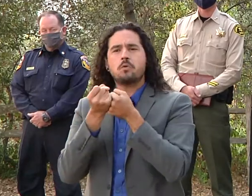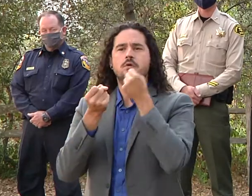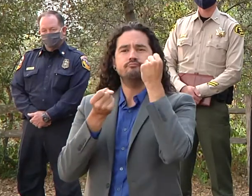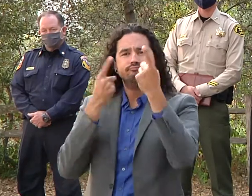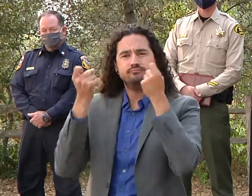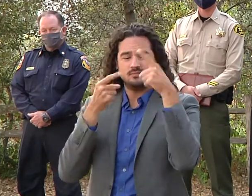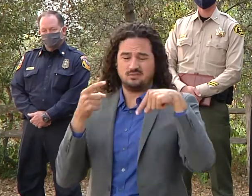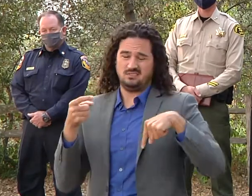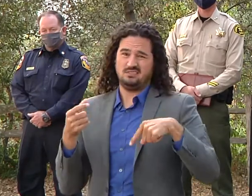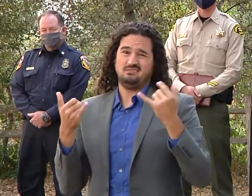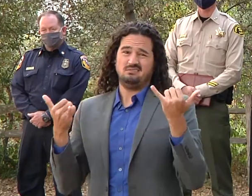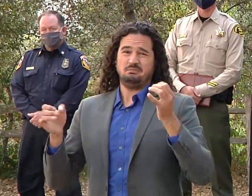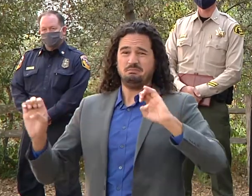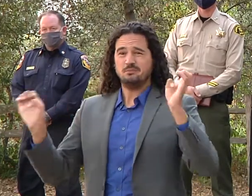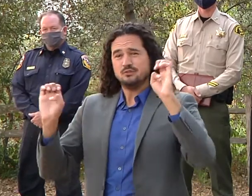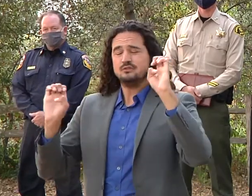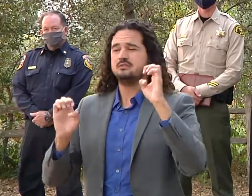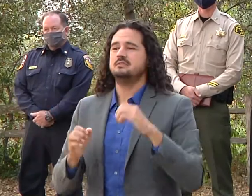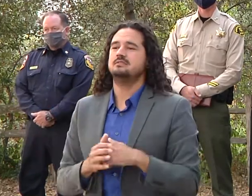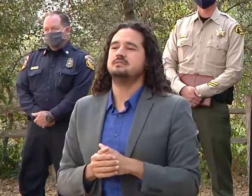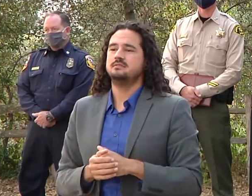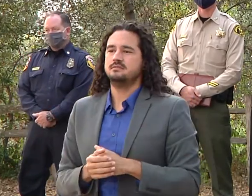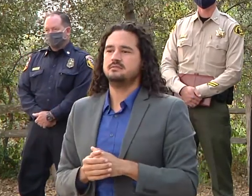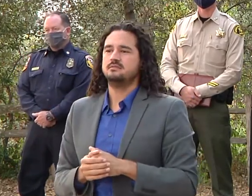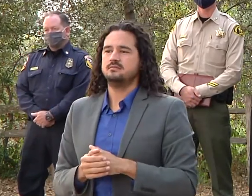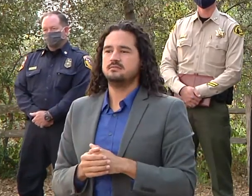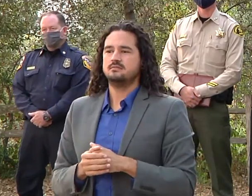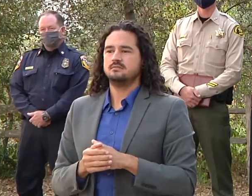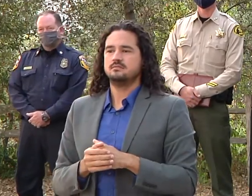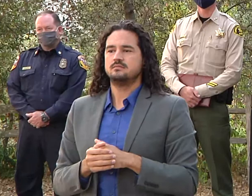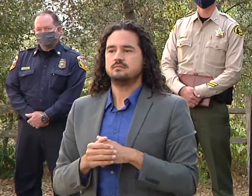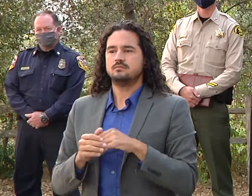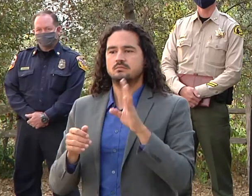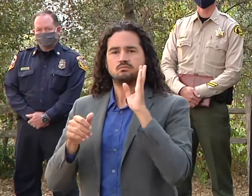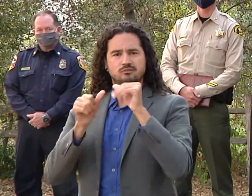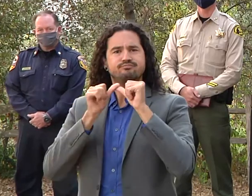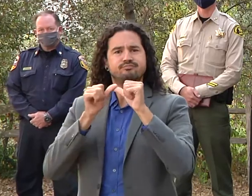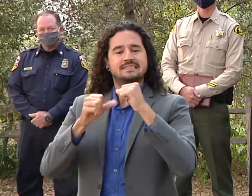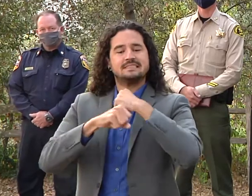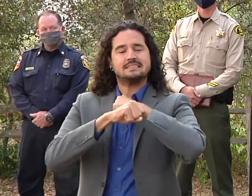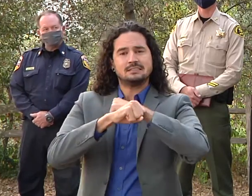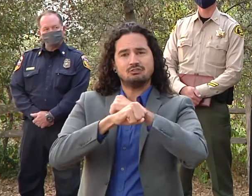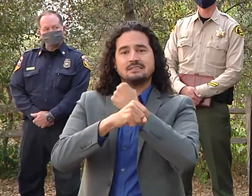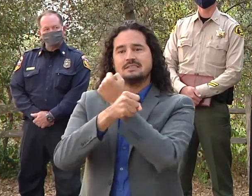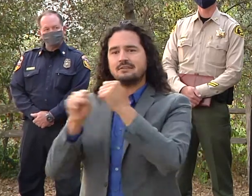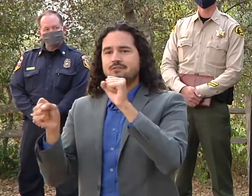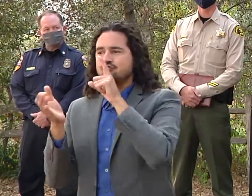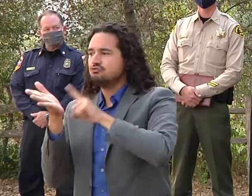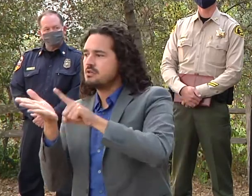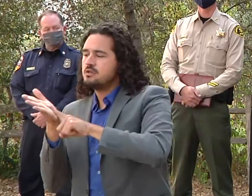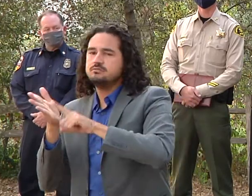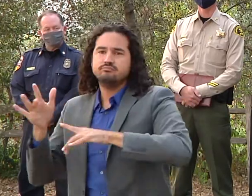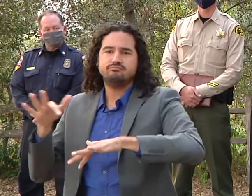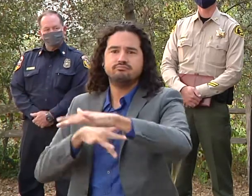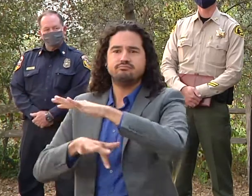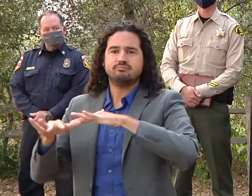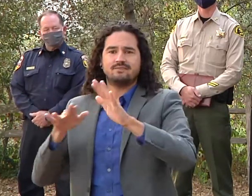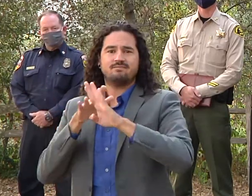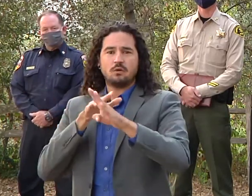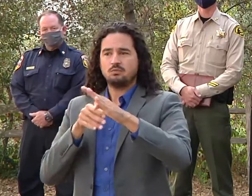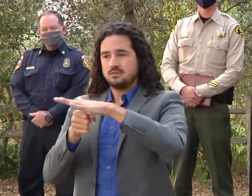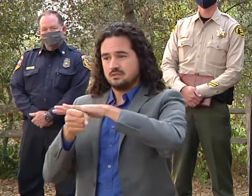we will continue to do the safety and security patrols throughout the evacuated areas and throughout san mateo county as a whole as well